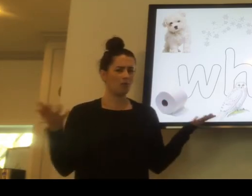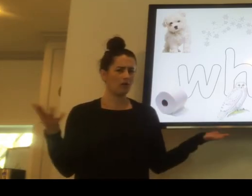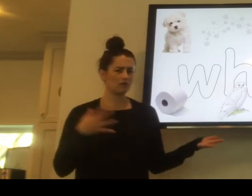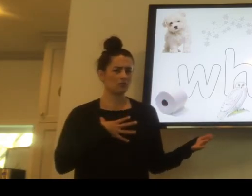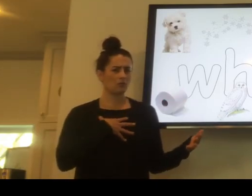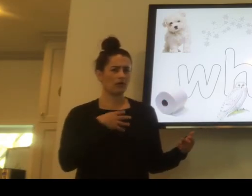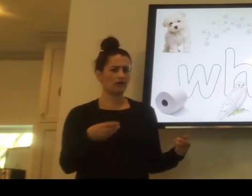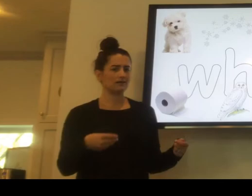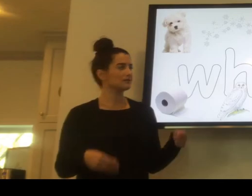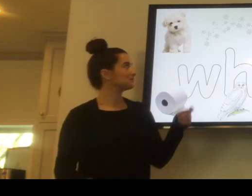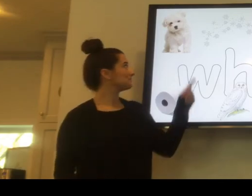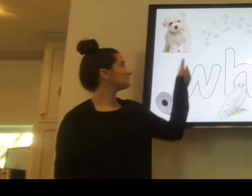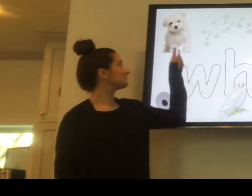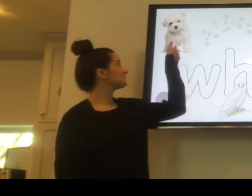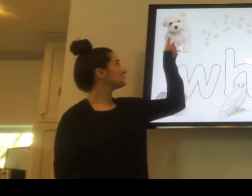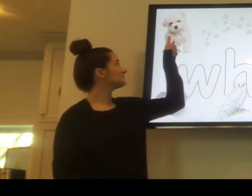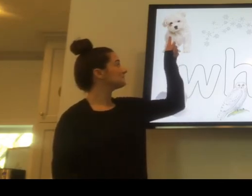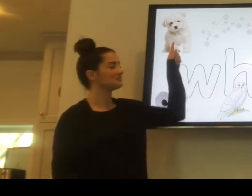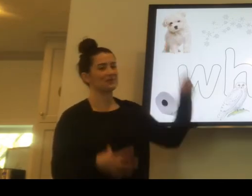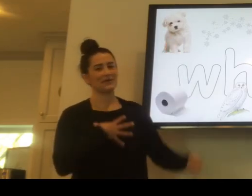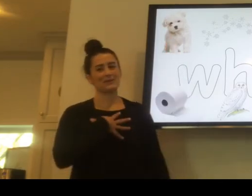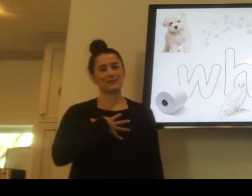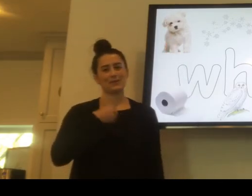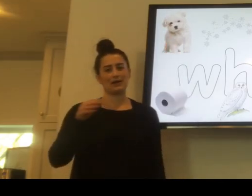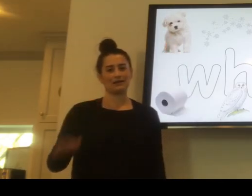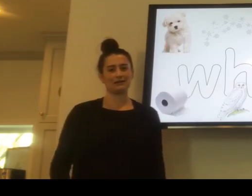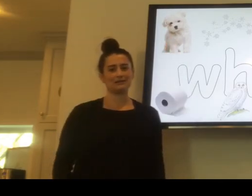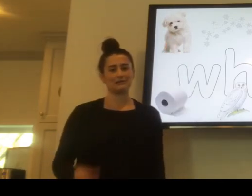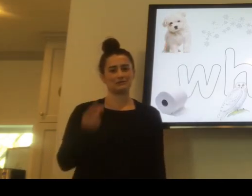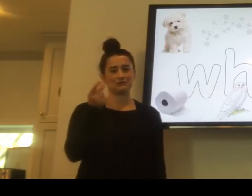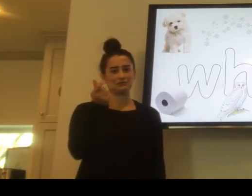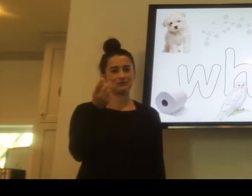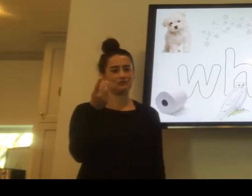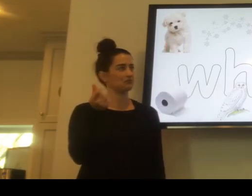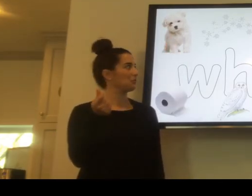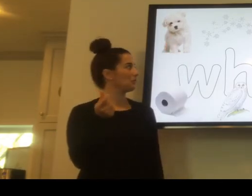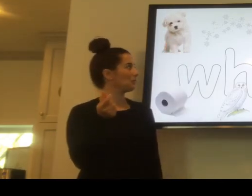What's white? White dogs.